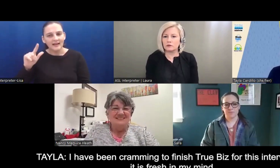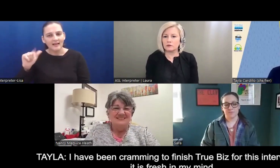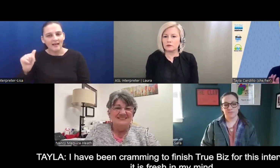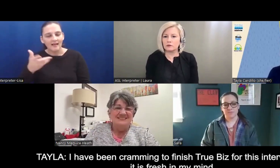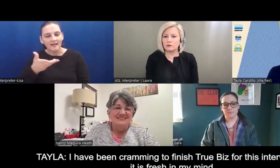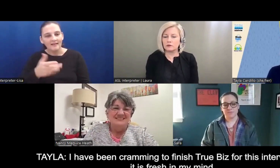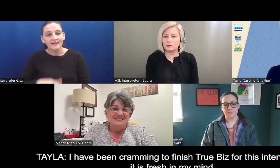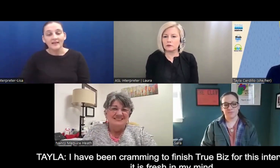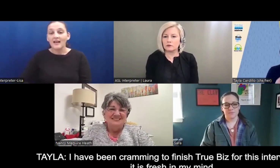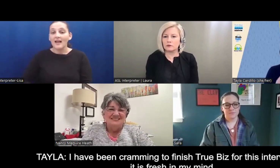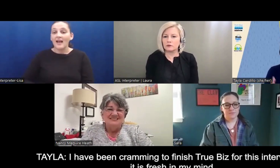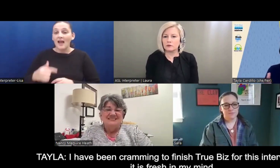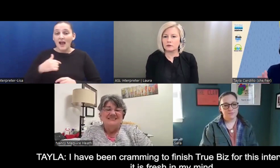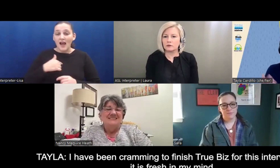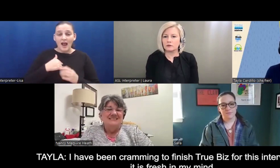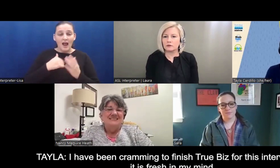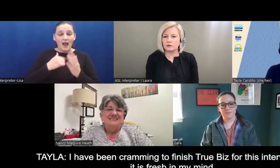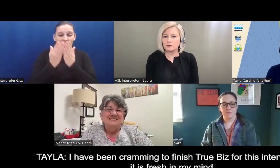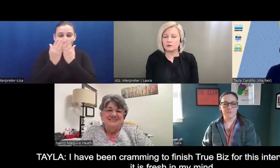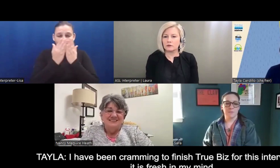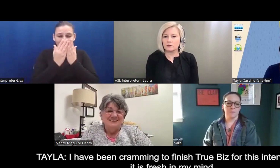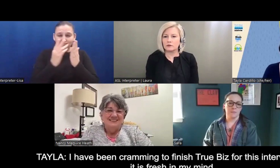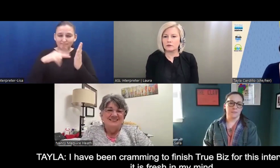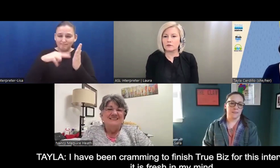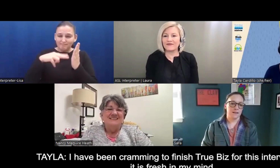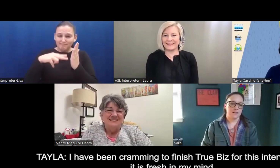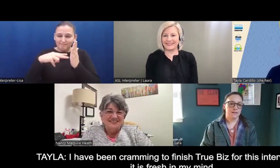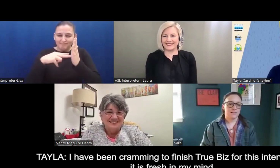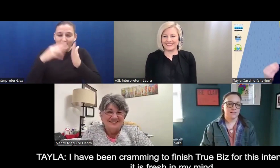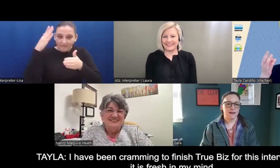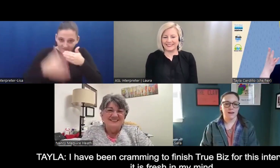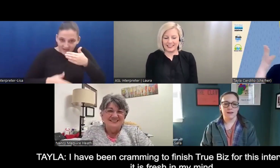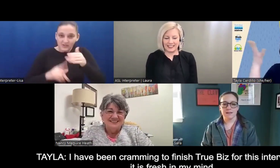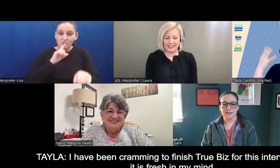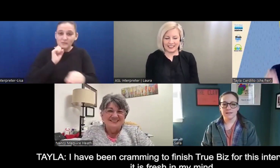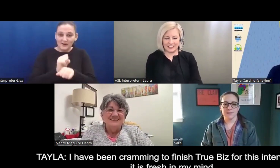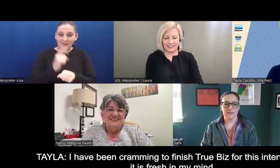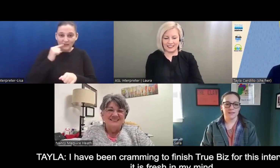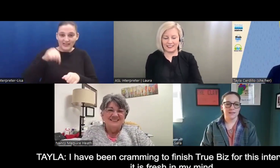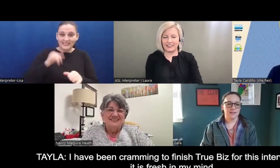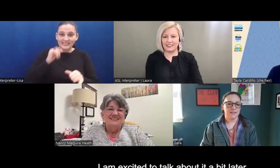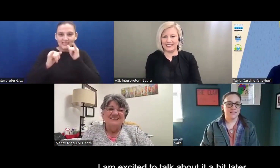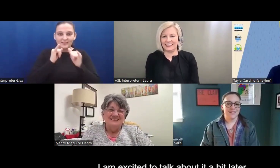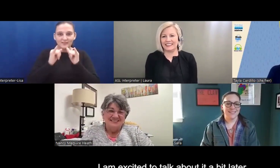I've been cramming to finish True Biz for this interview so that it's fresh in my mind. And